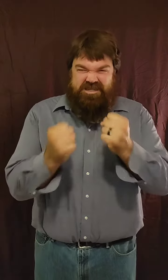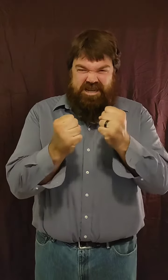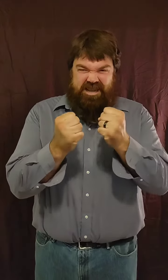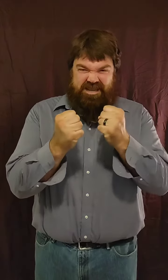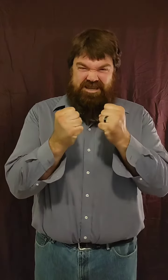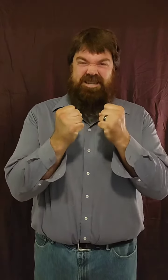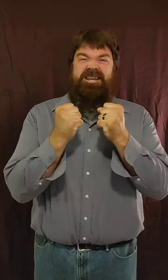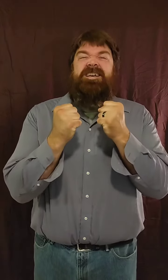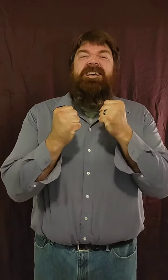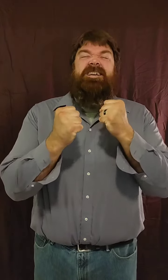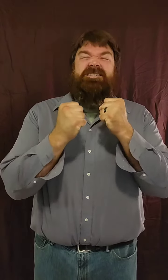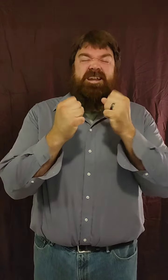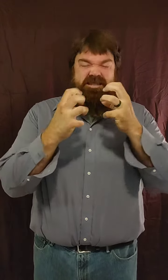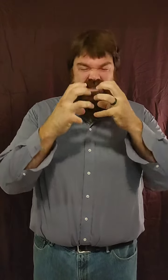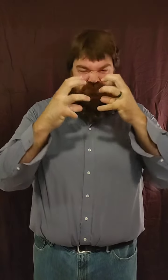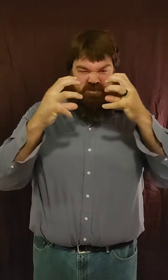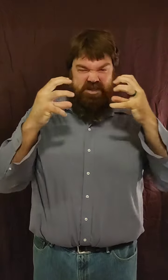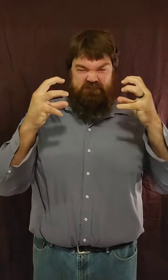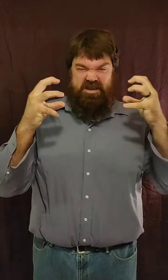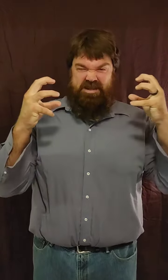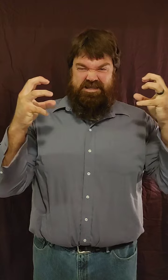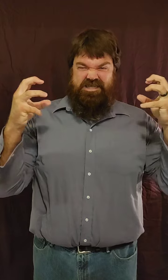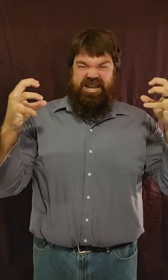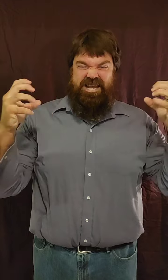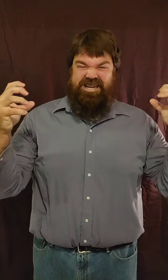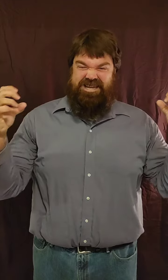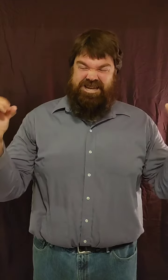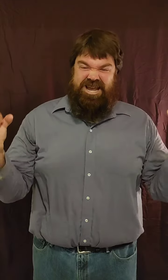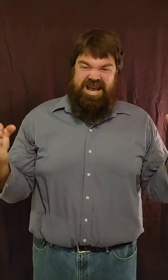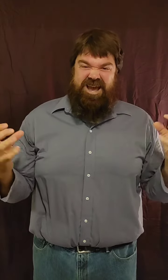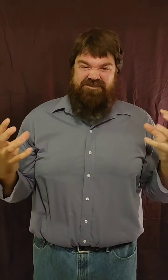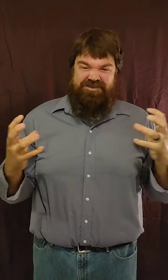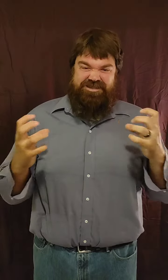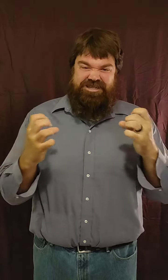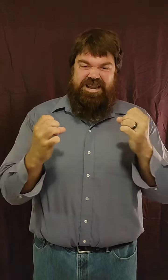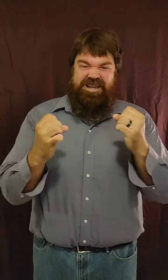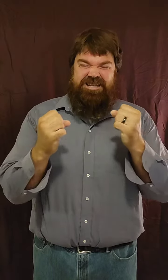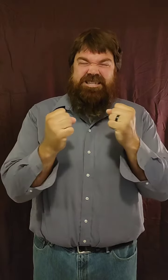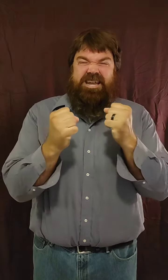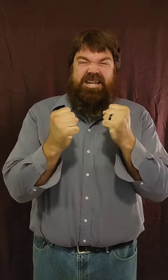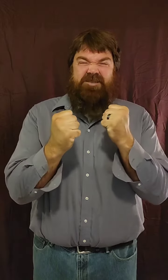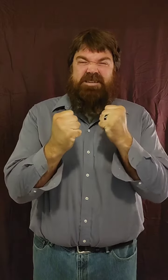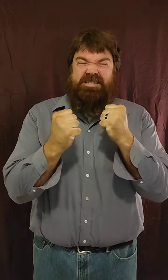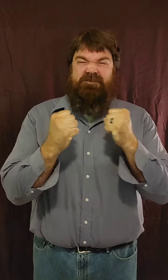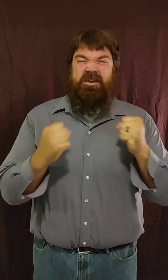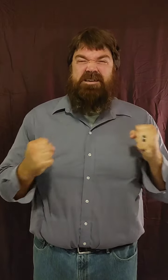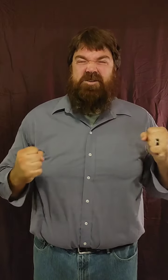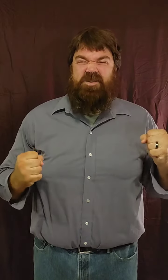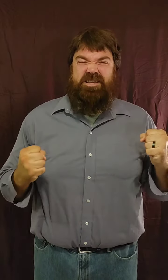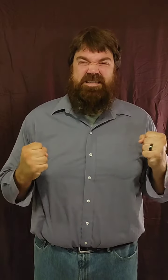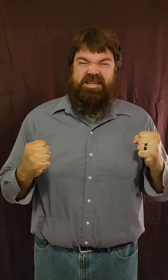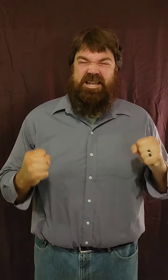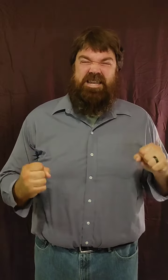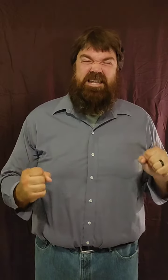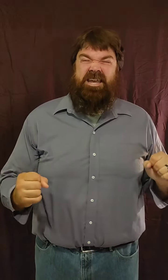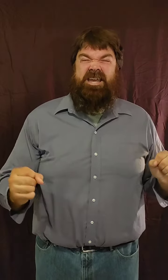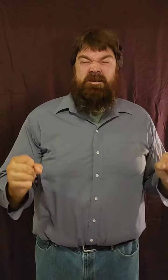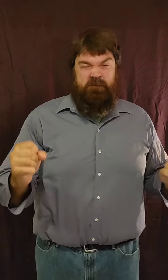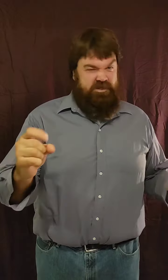chain is not a simple metal chain. Our chain is not limited by our weakest link. But